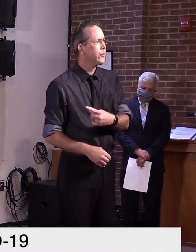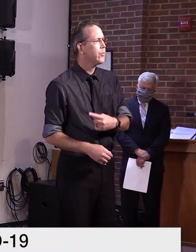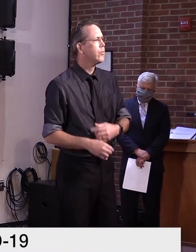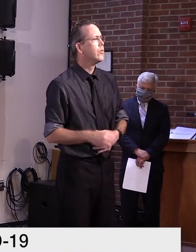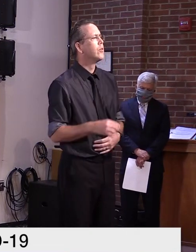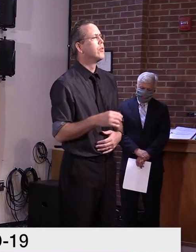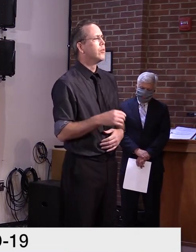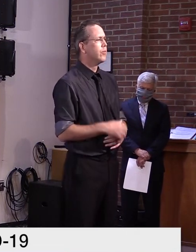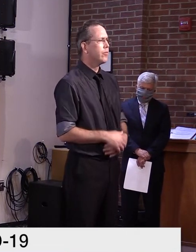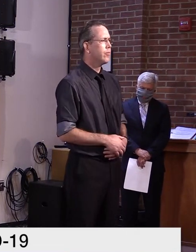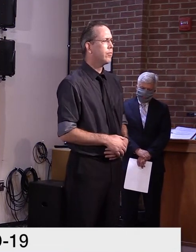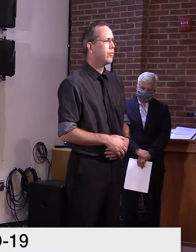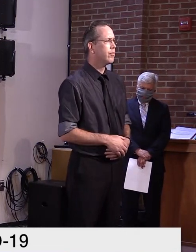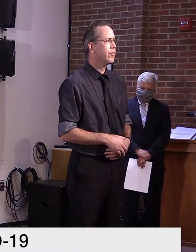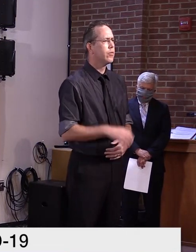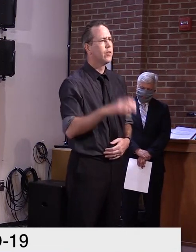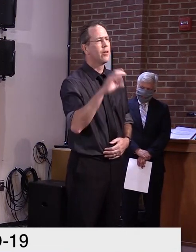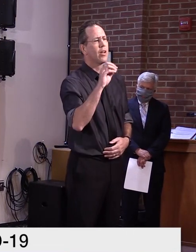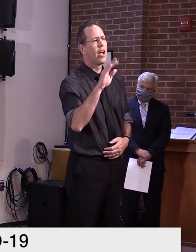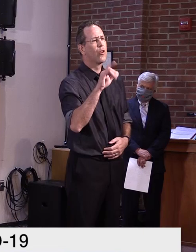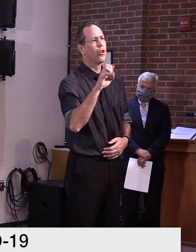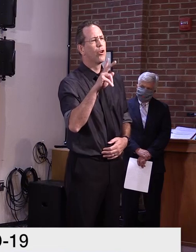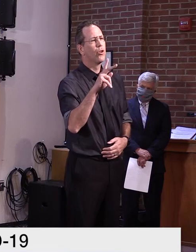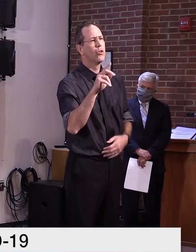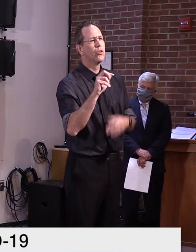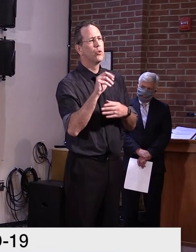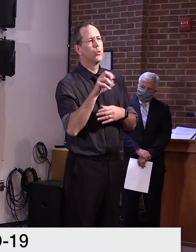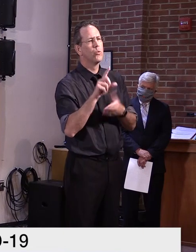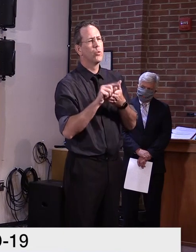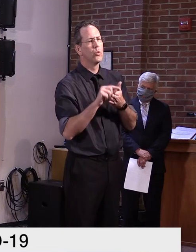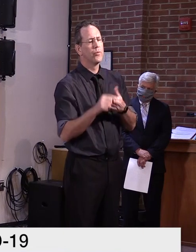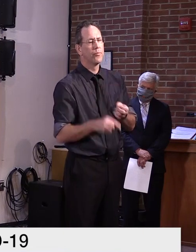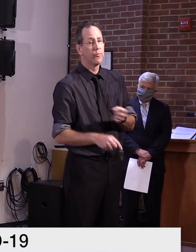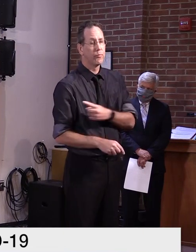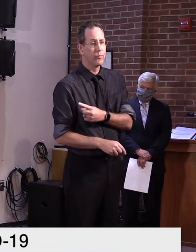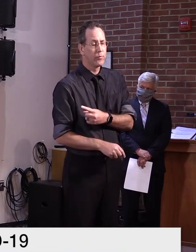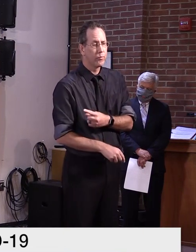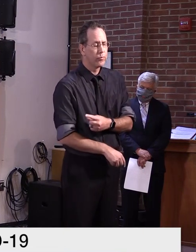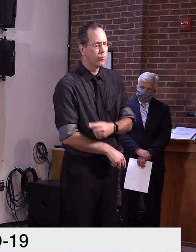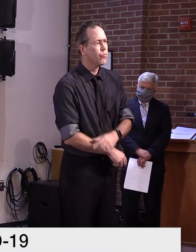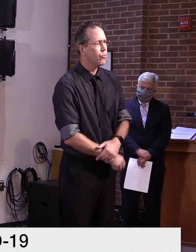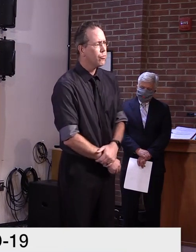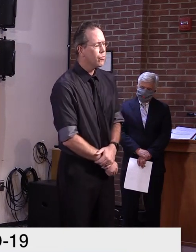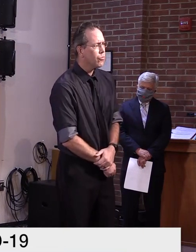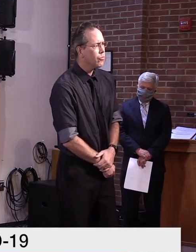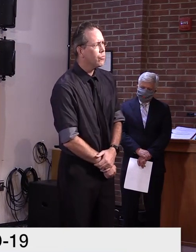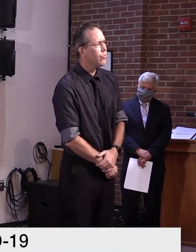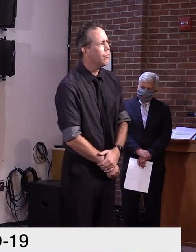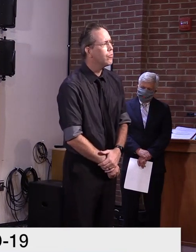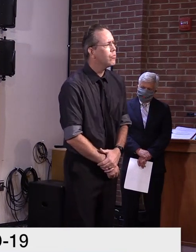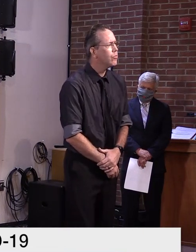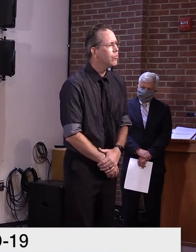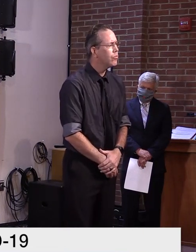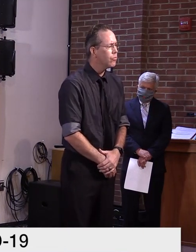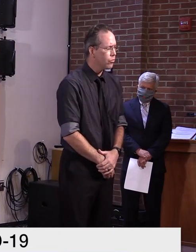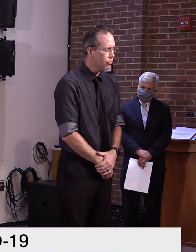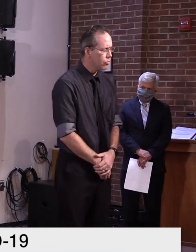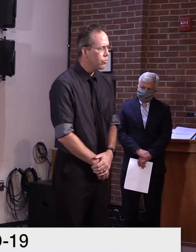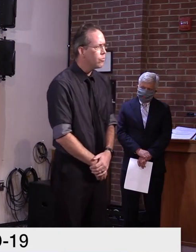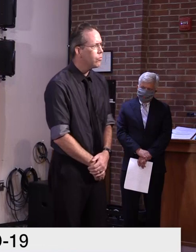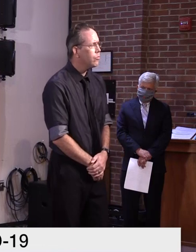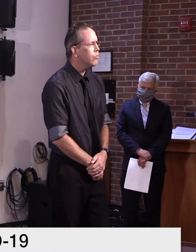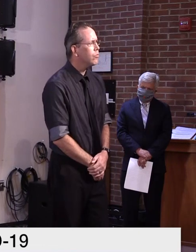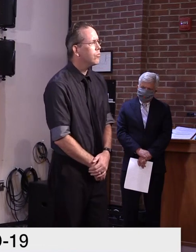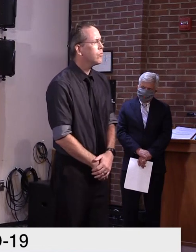Hi, Governor. happy Friday. Um, I, I guess I'm gonna ask for a follow-up from